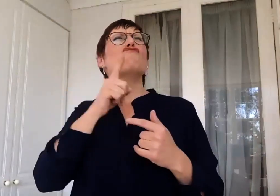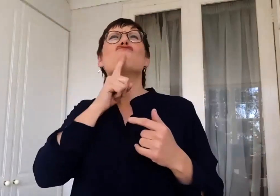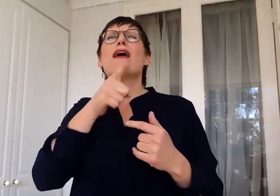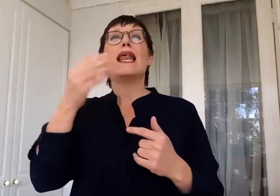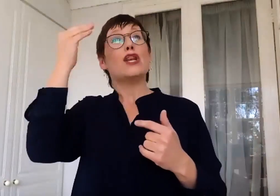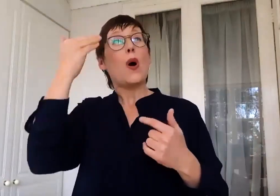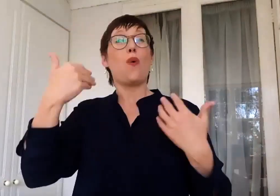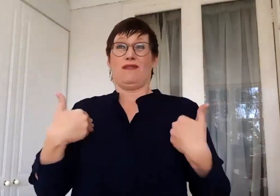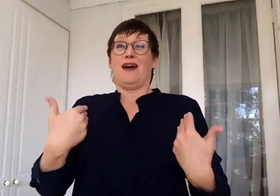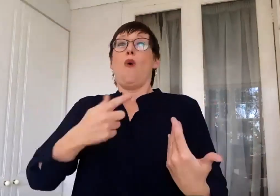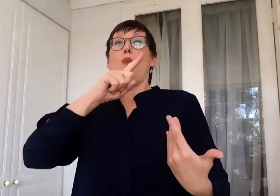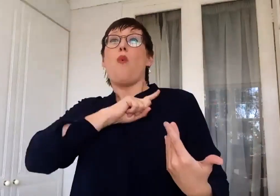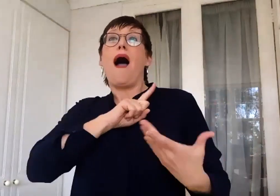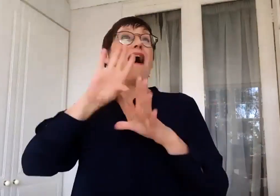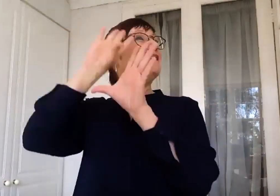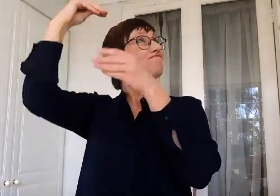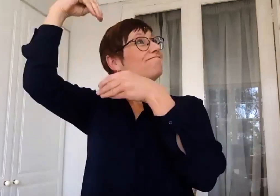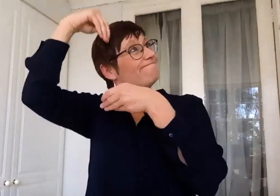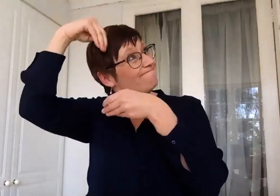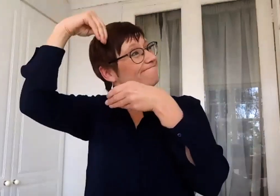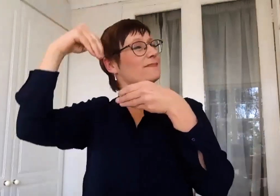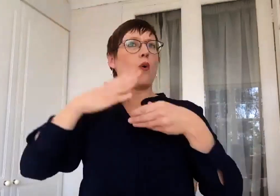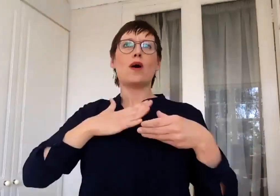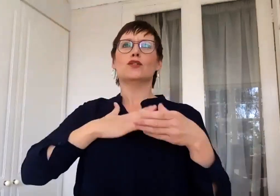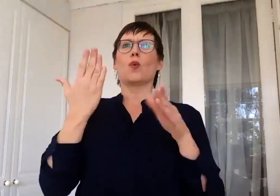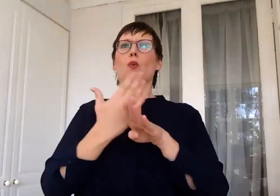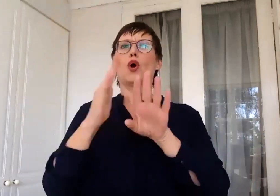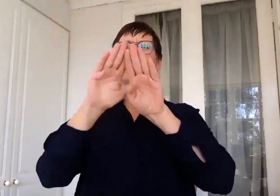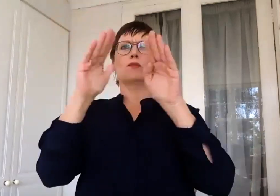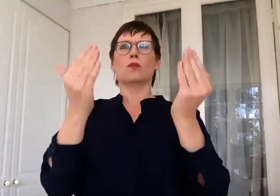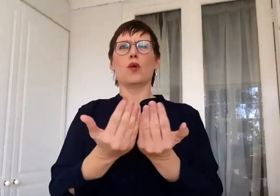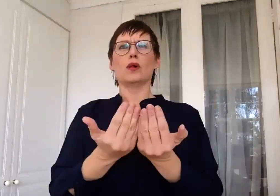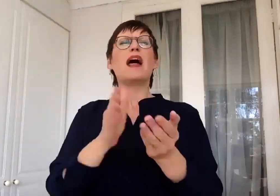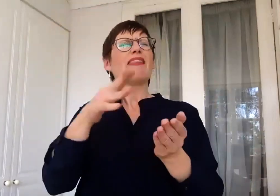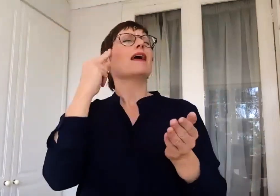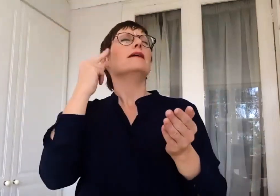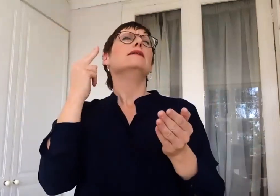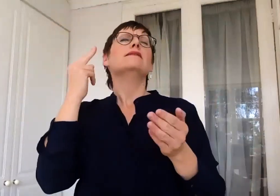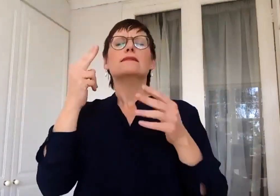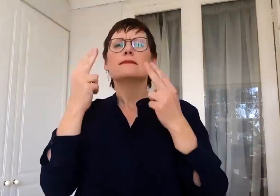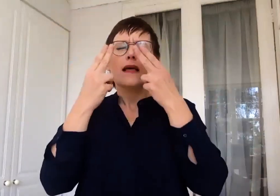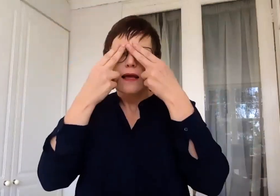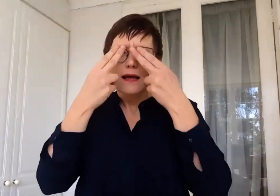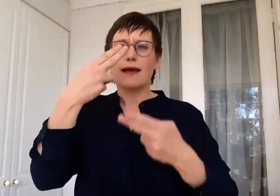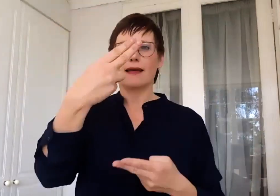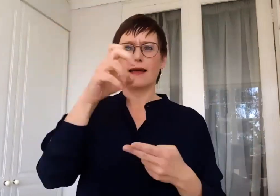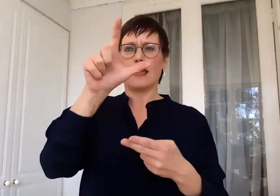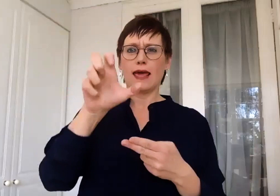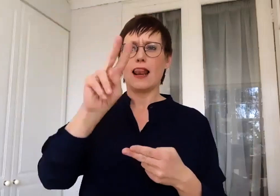why. I think I obviously saw the Helen Keller movie at some stage in my life. And it's one of those really corny things.